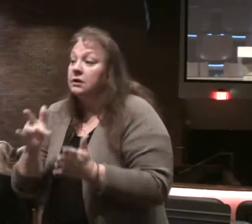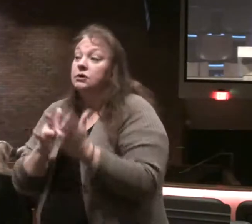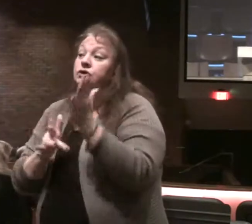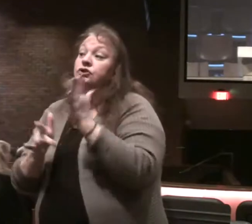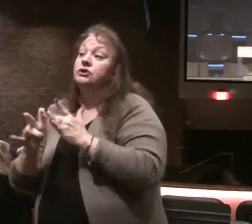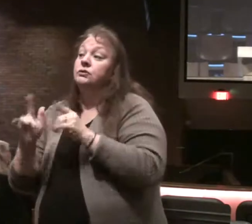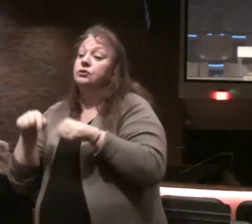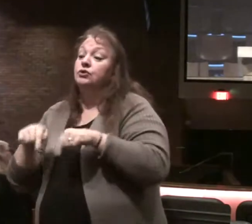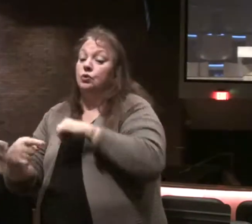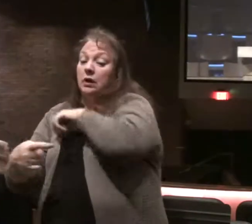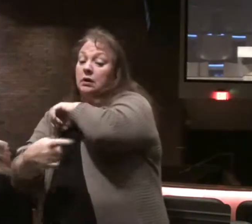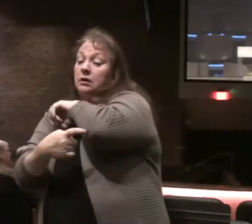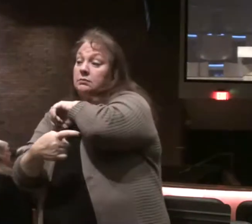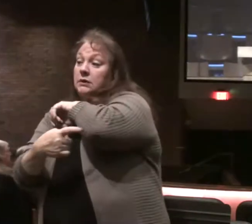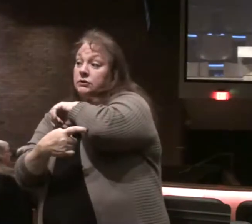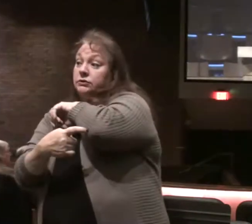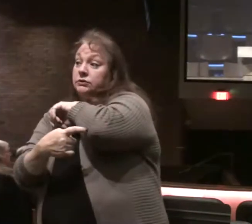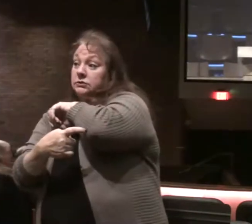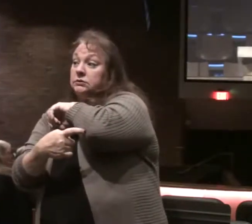and His temptations.